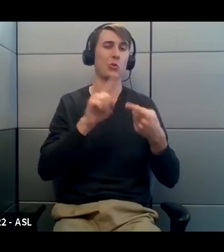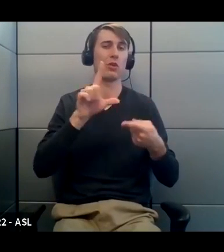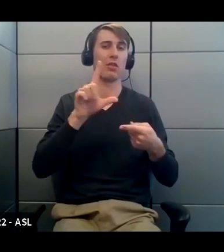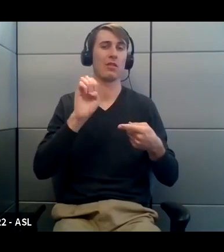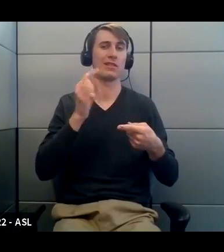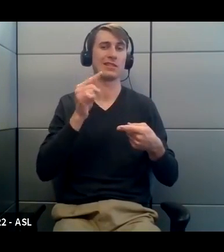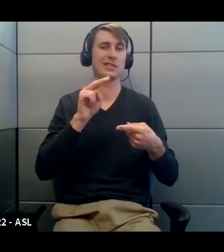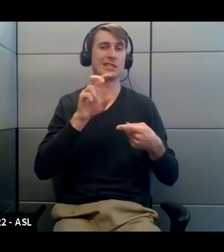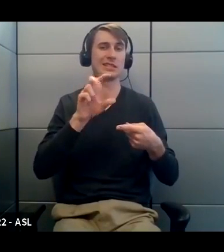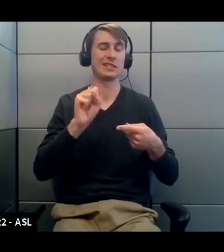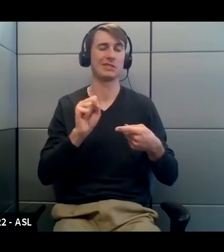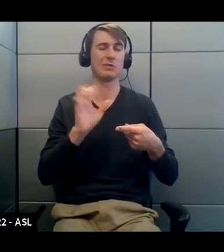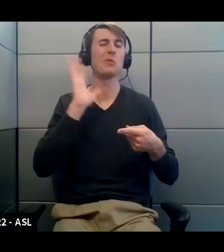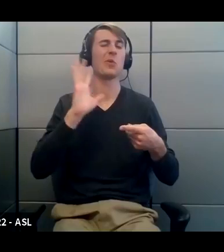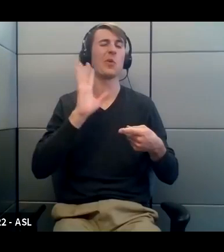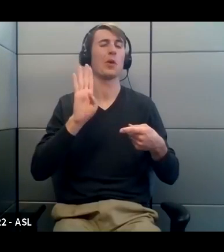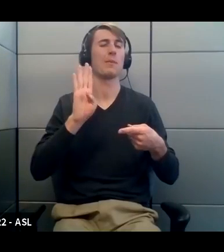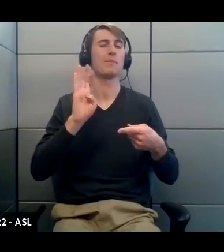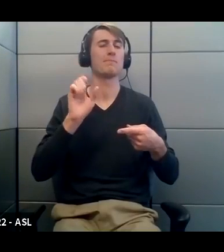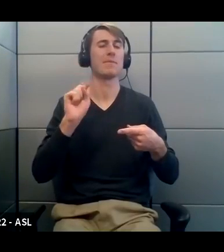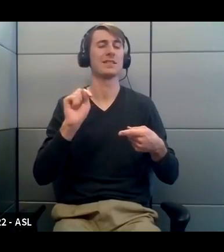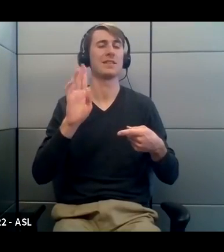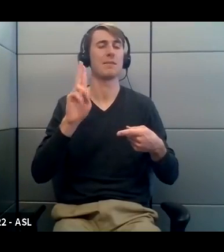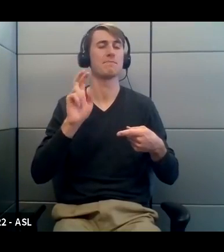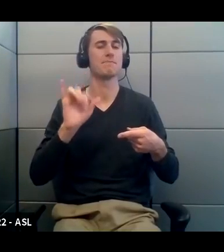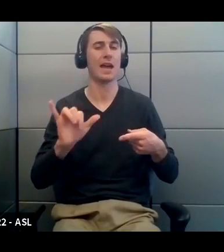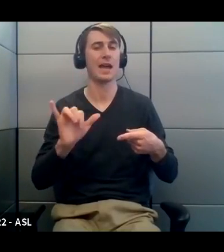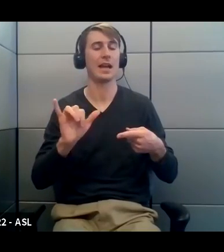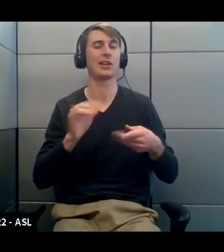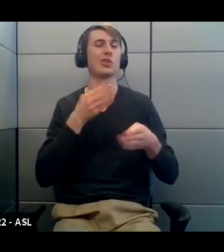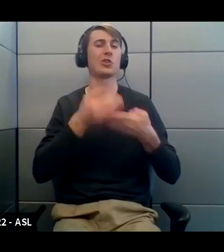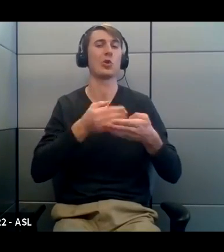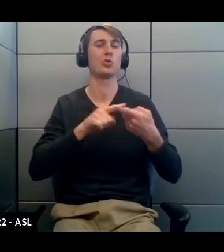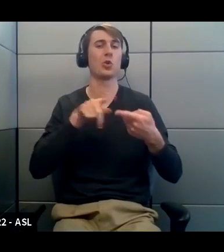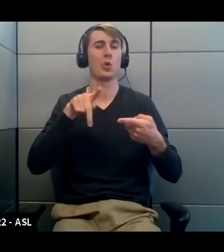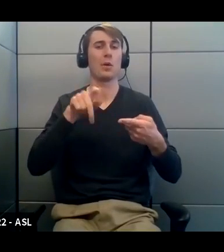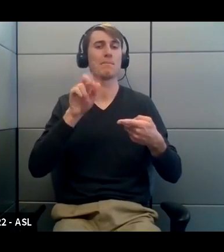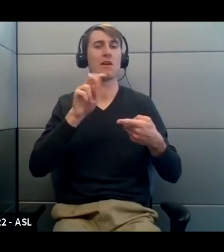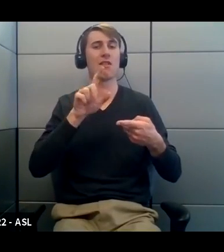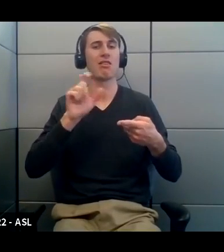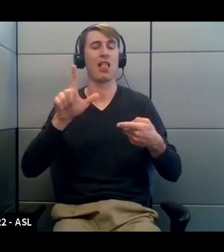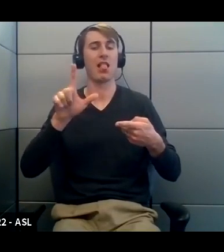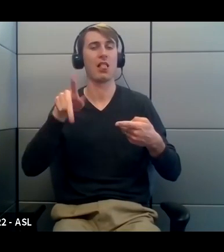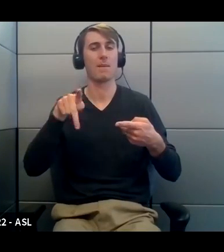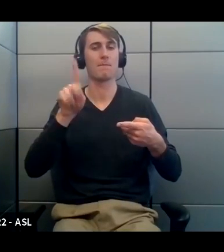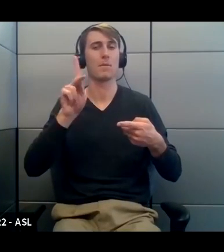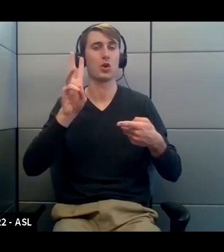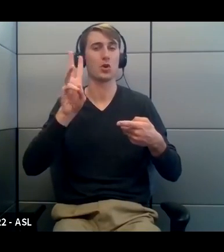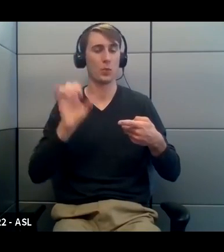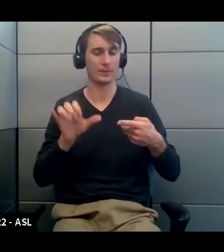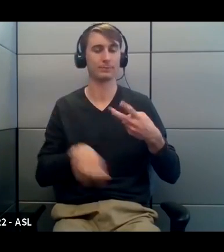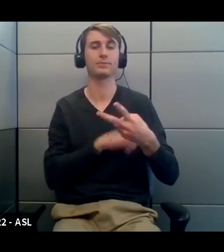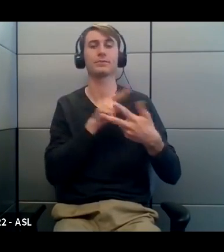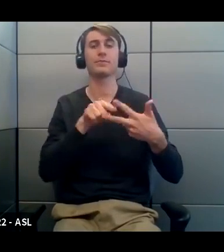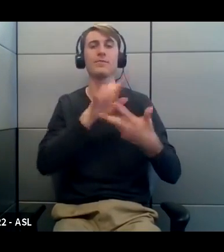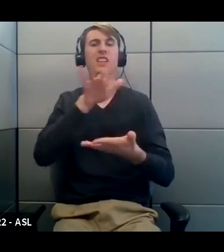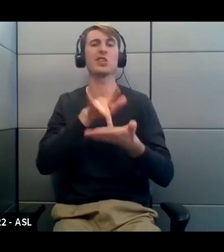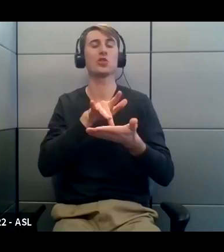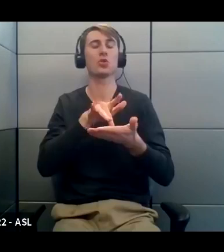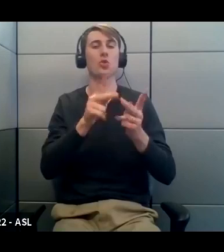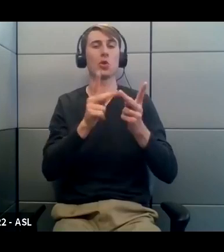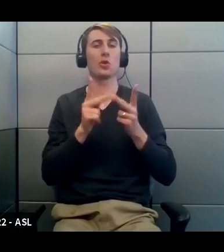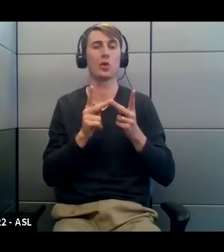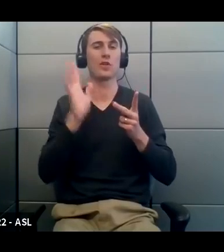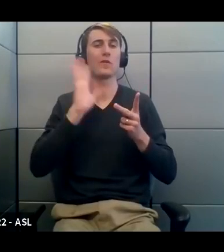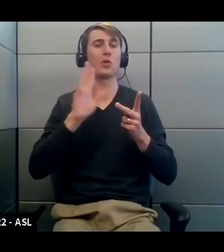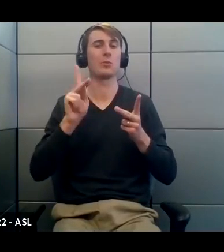former Best Buy facility off of Parallel Parkway. We have a central location that is at 78th and State at the former Kmart,